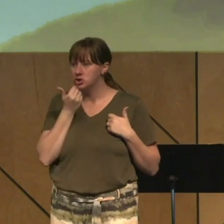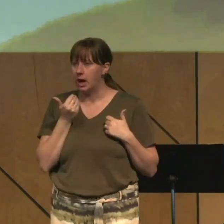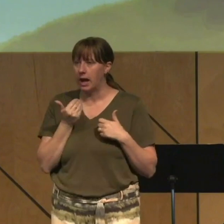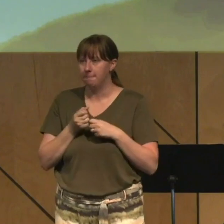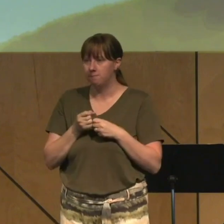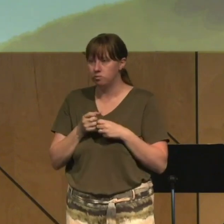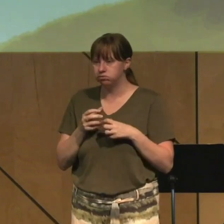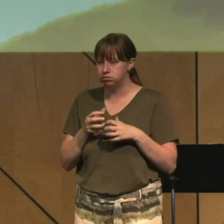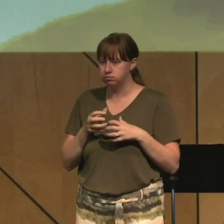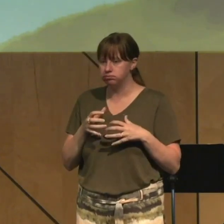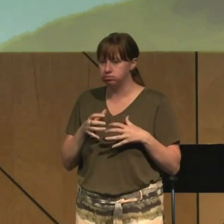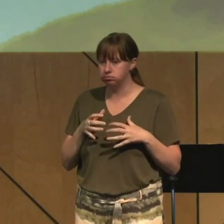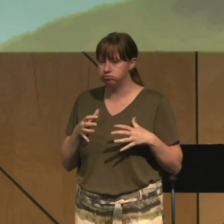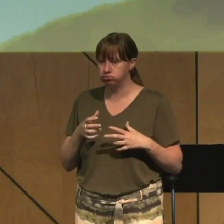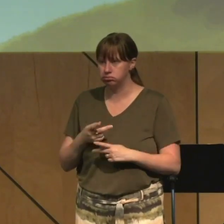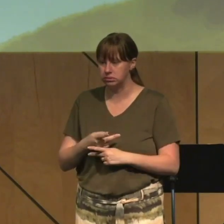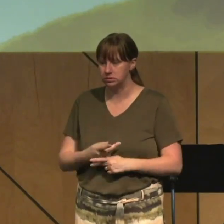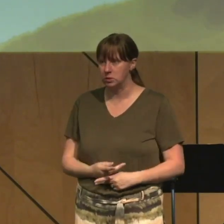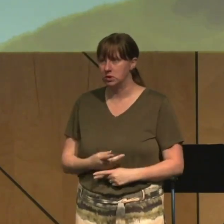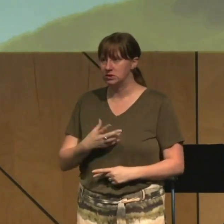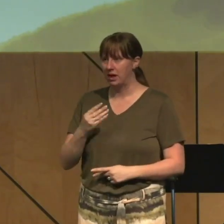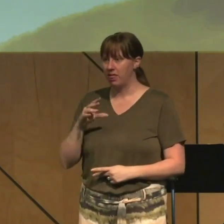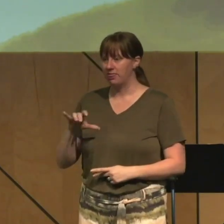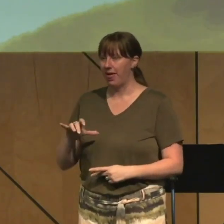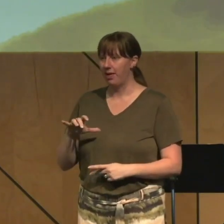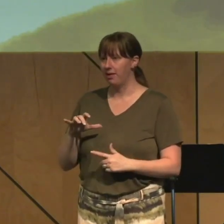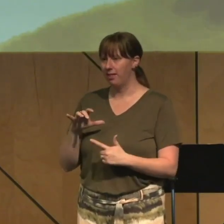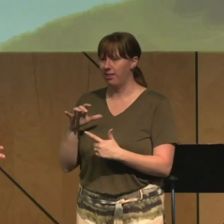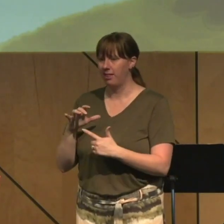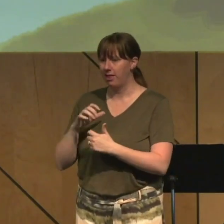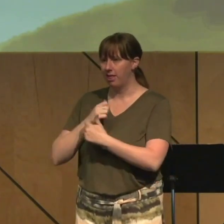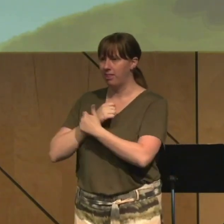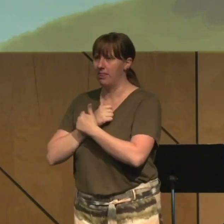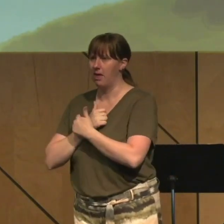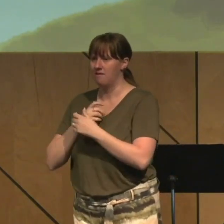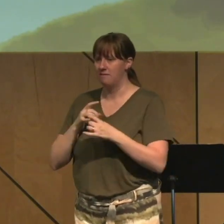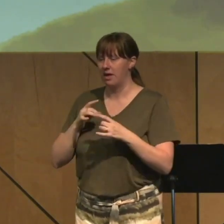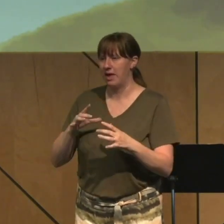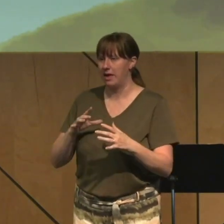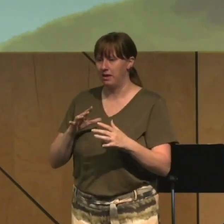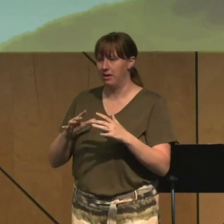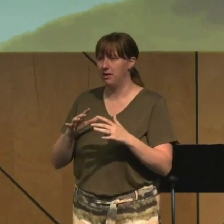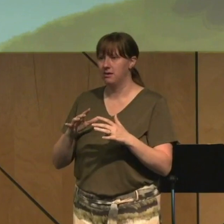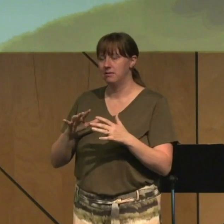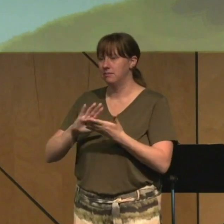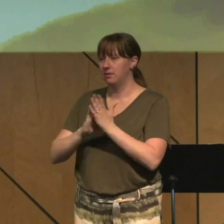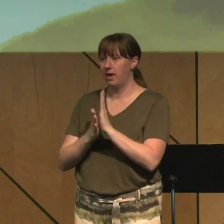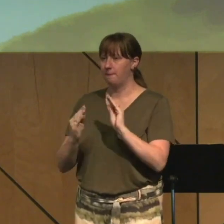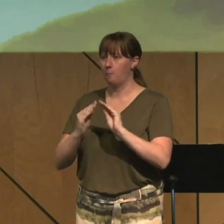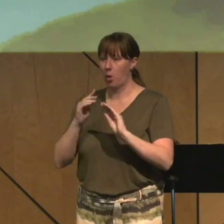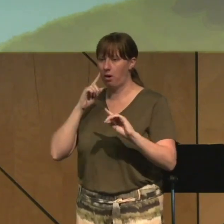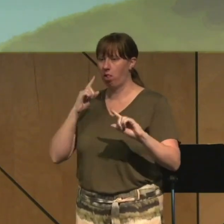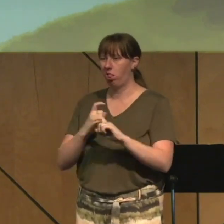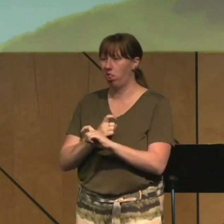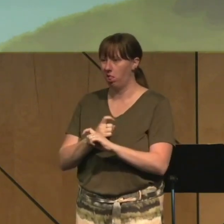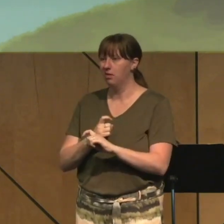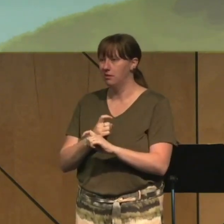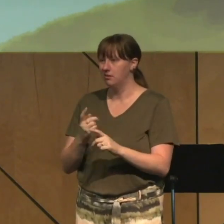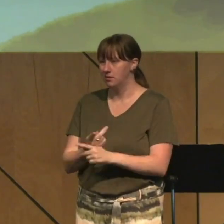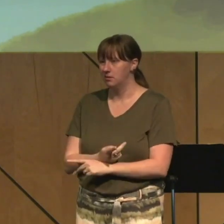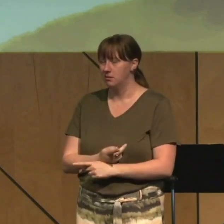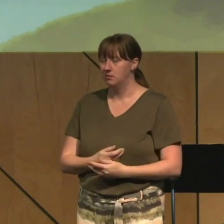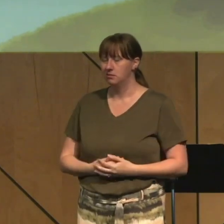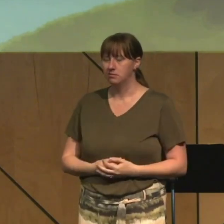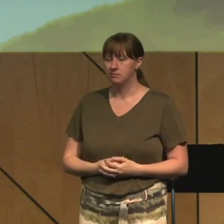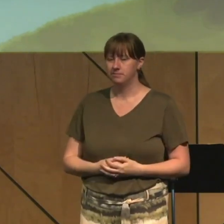worse. And that love-hate relationship only got more and more complicated. This morning, the Proverbs